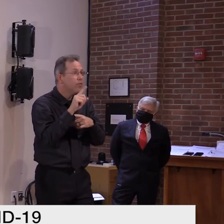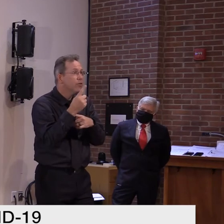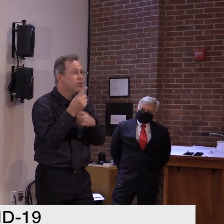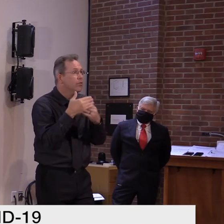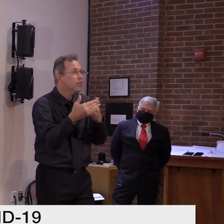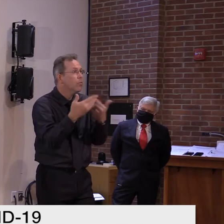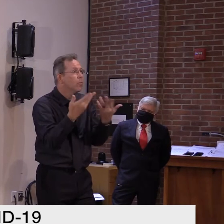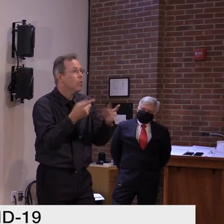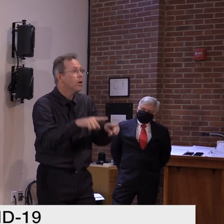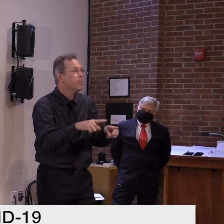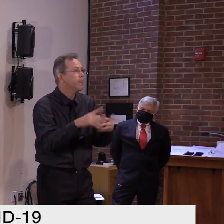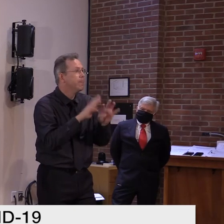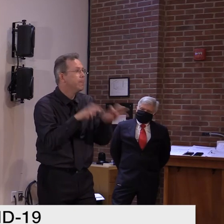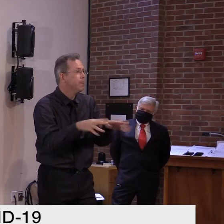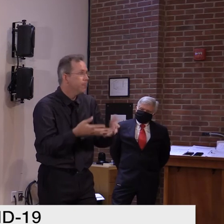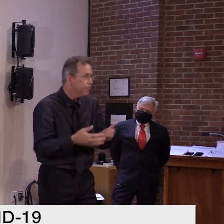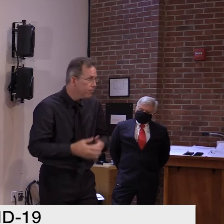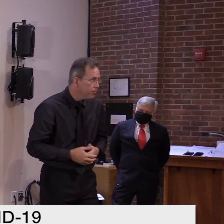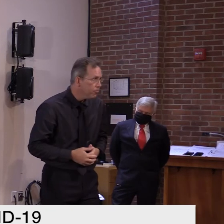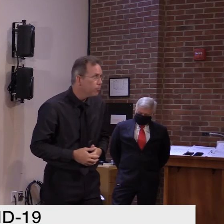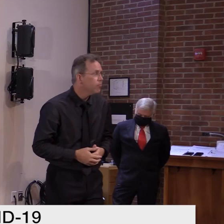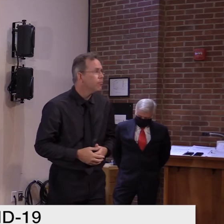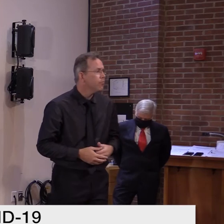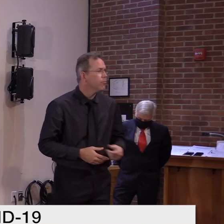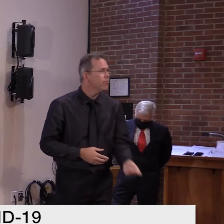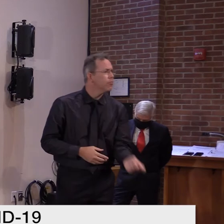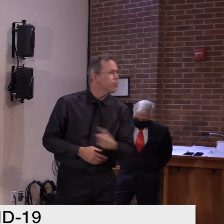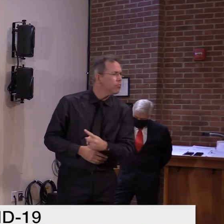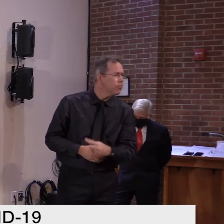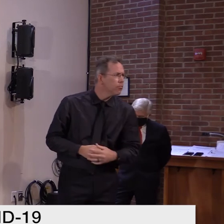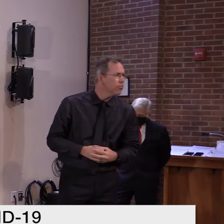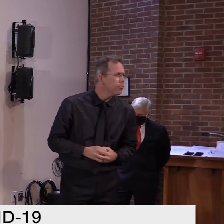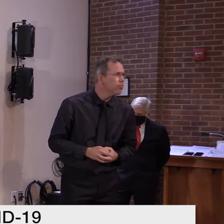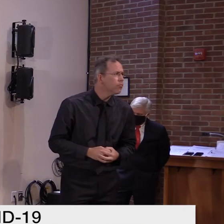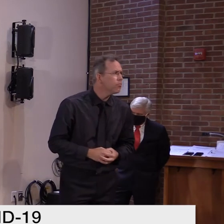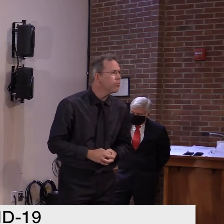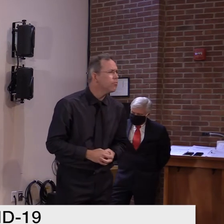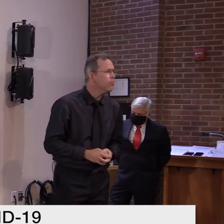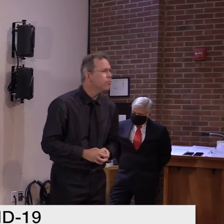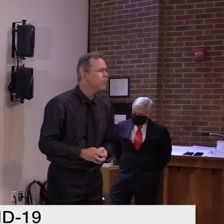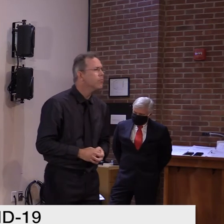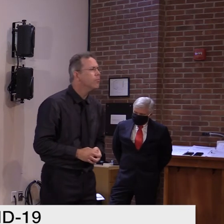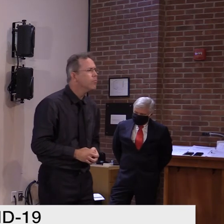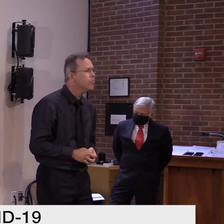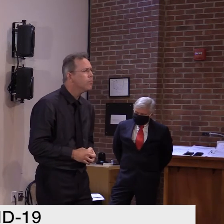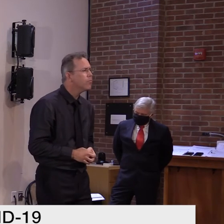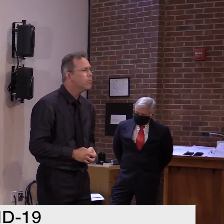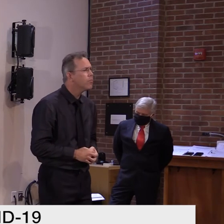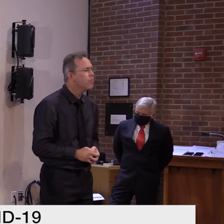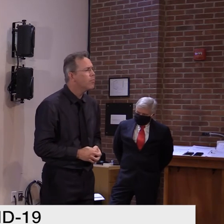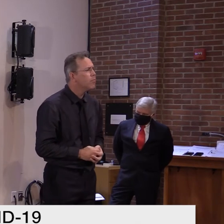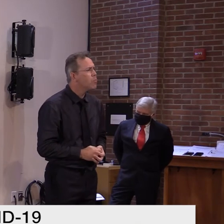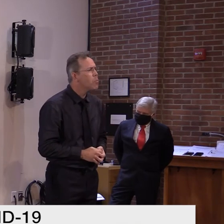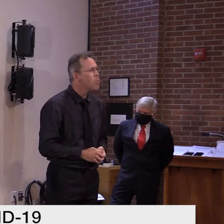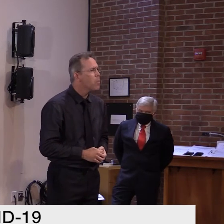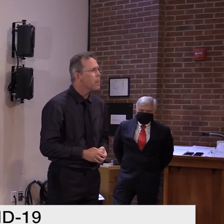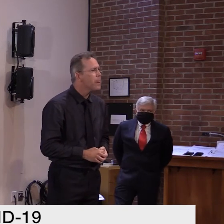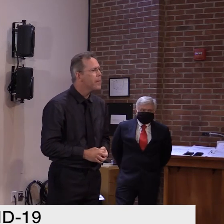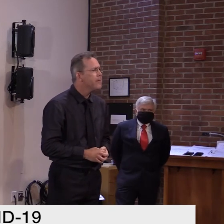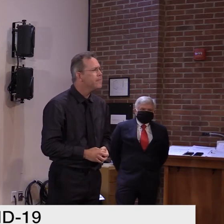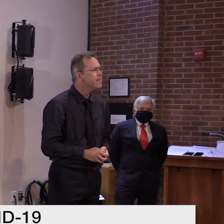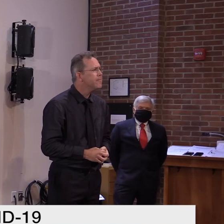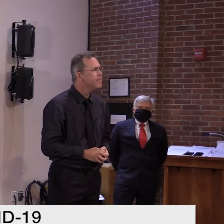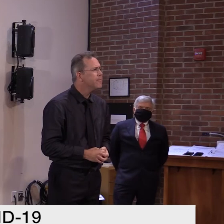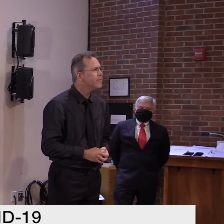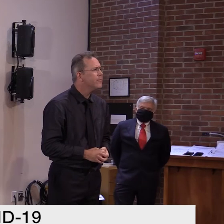sure. And as for the hazard, pay, a lot of people are running, I don't, why don't these big companies, uh, just do this. What's, what's the